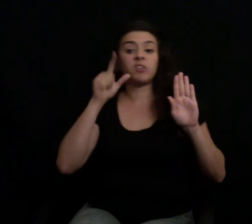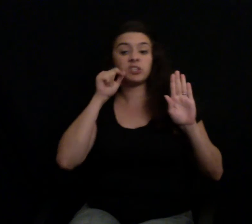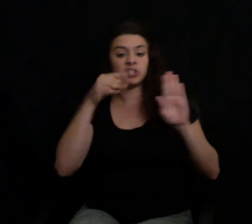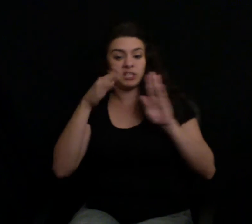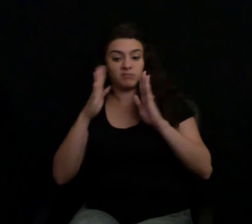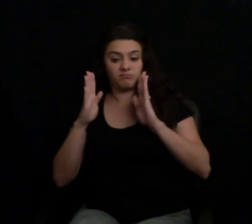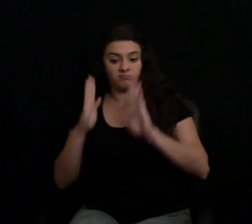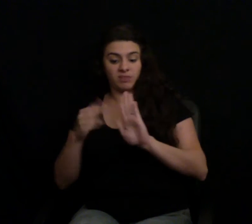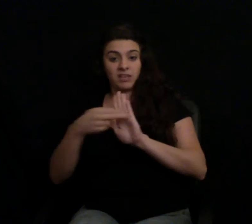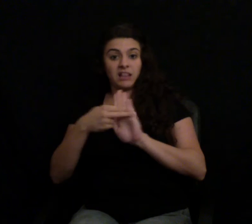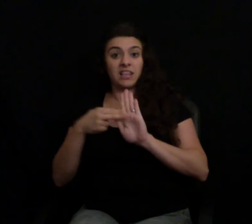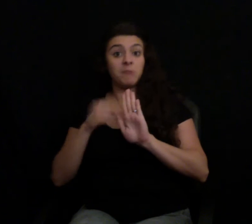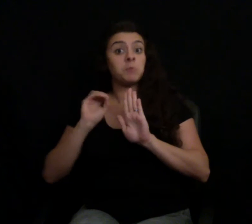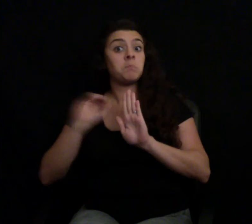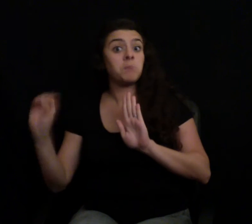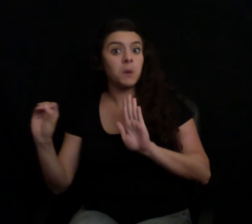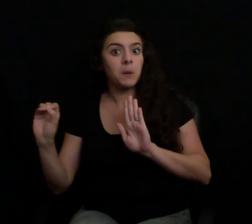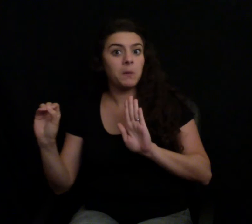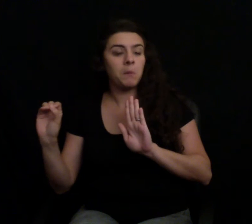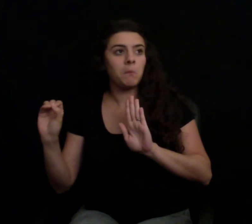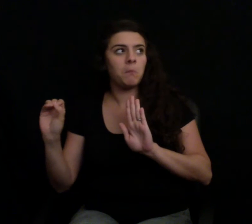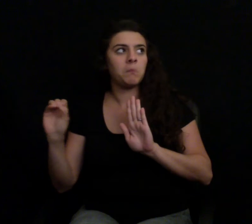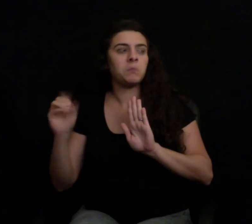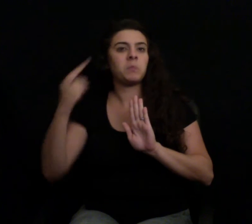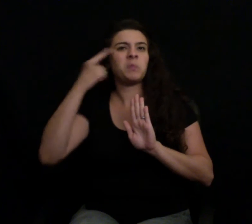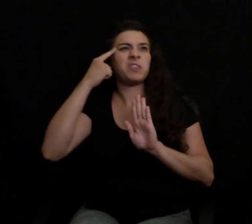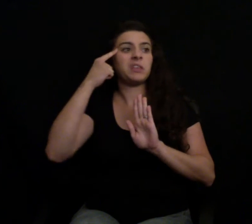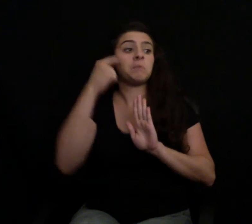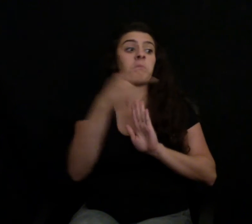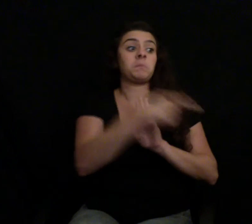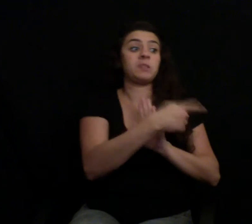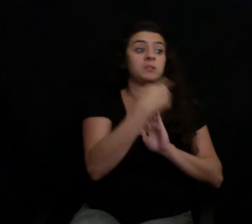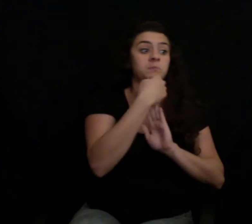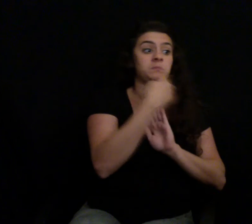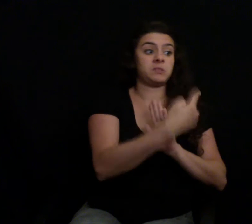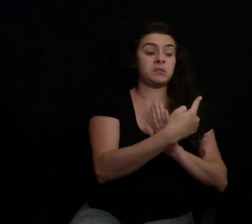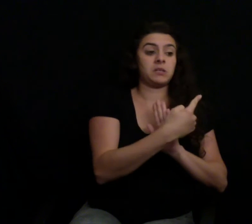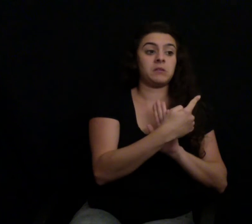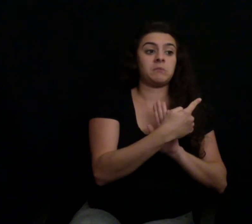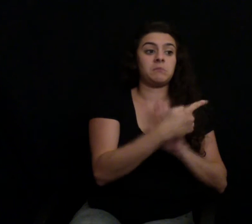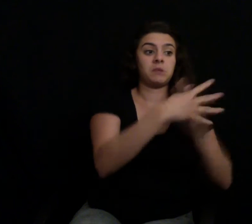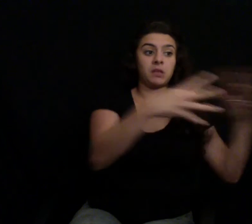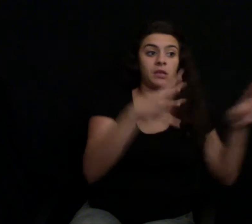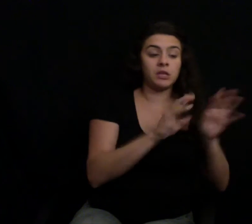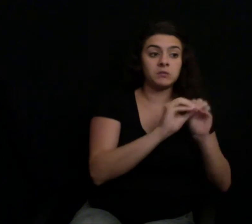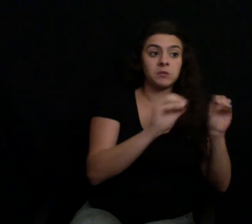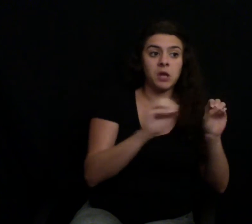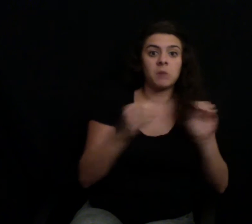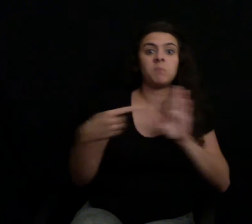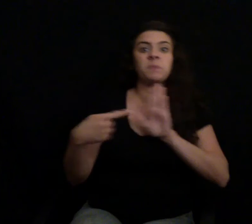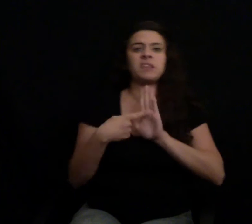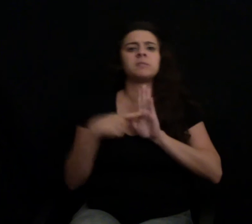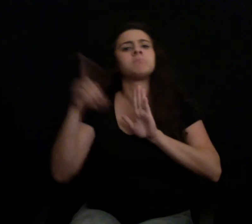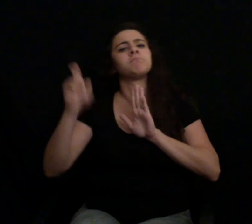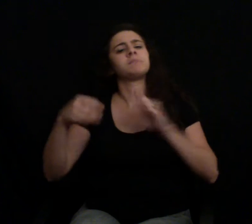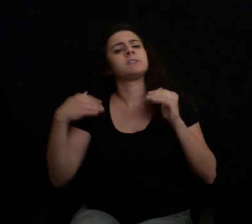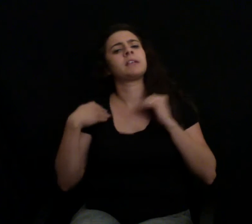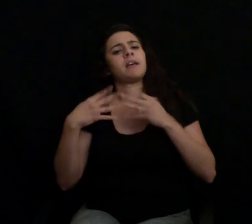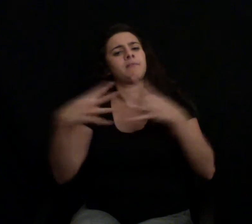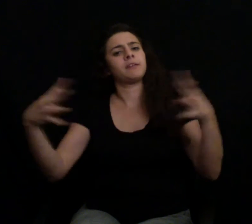people's lack of knowledge about how farm animals are raised to them. And so, you know, you can just put, like,